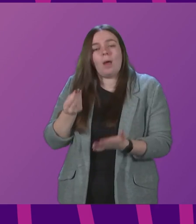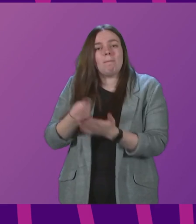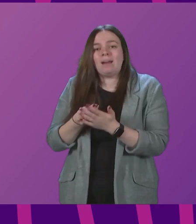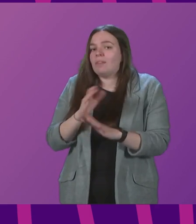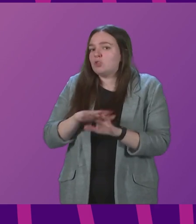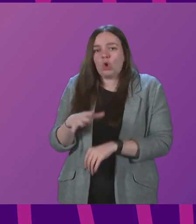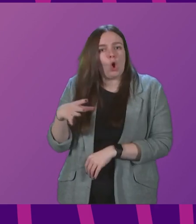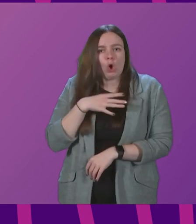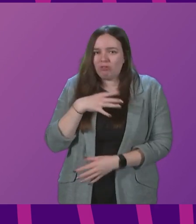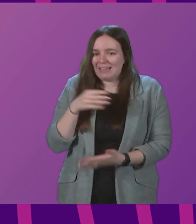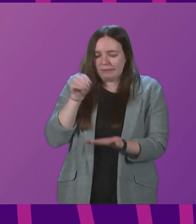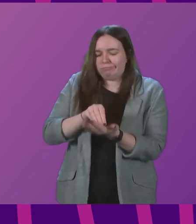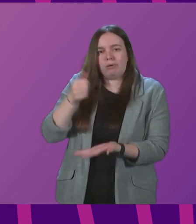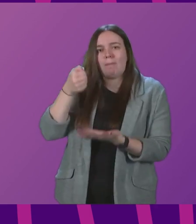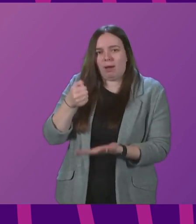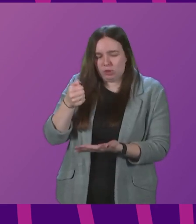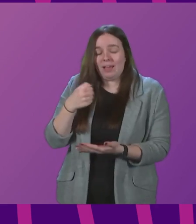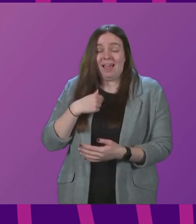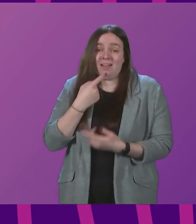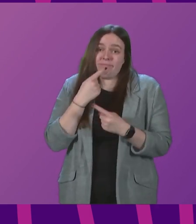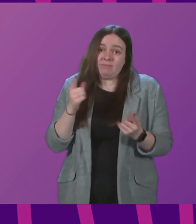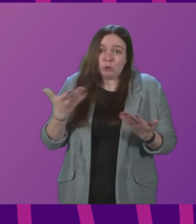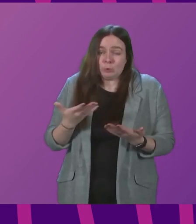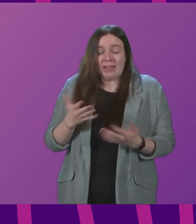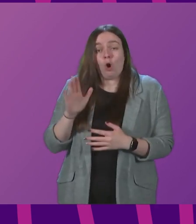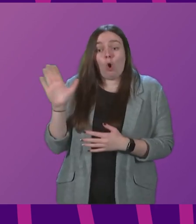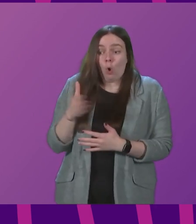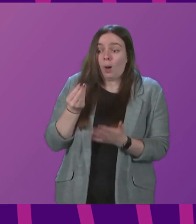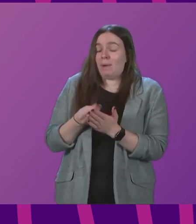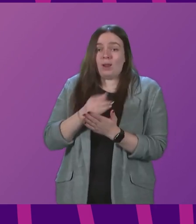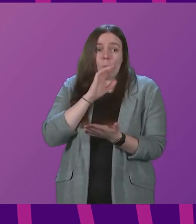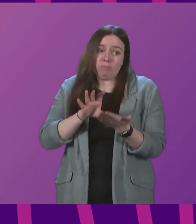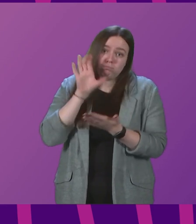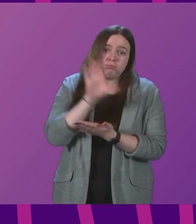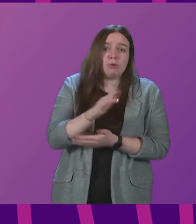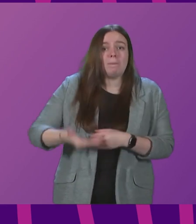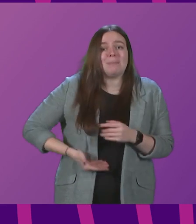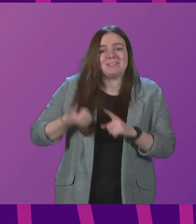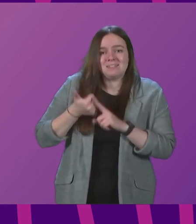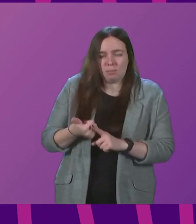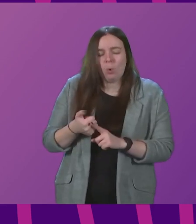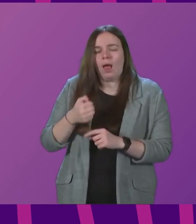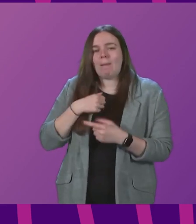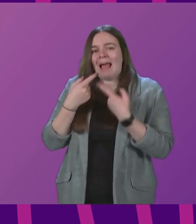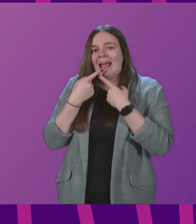budgeted. And I'm saying today we will allocate every penny of that to business support. And between my announcement last week and my further